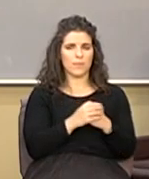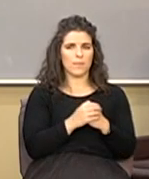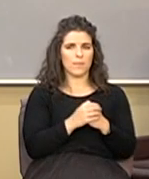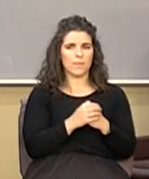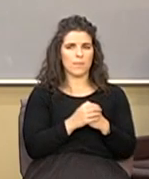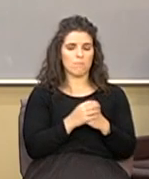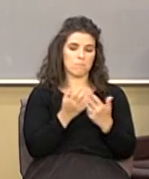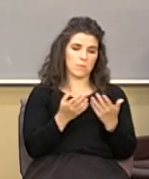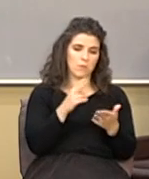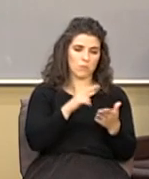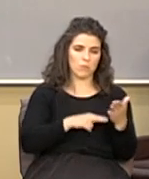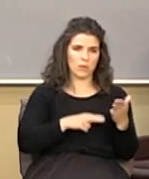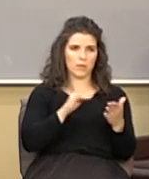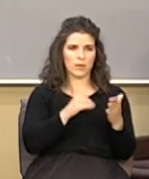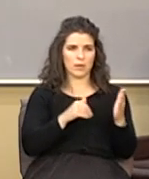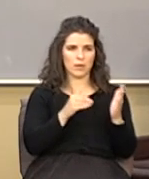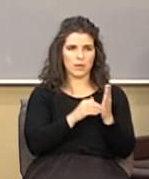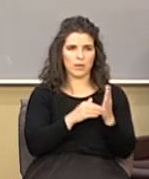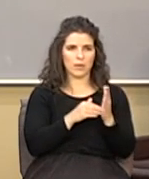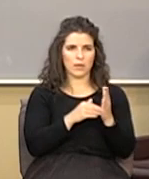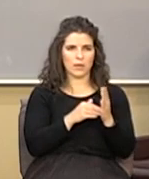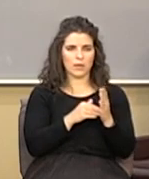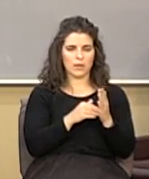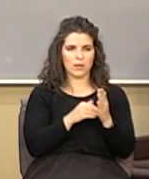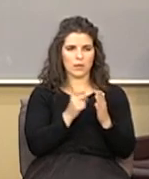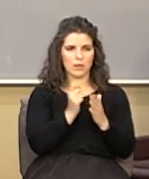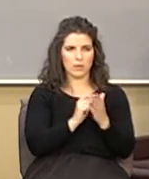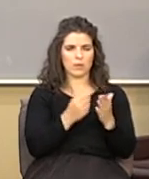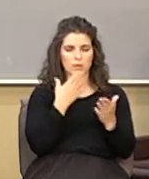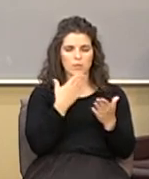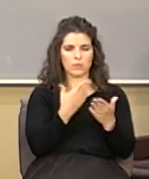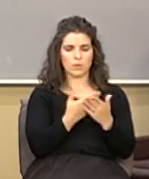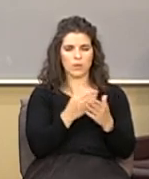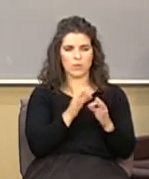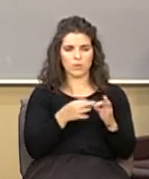you may read that to you again I wrote him and said that's well put